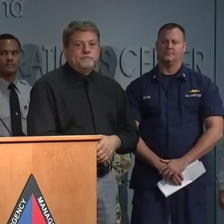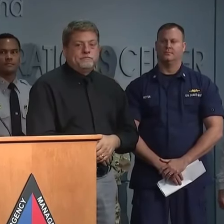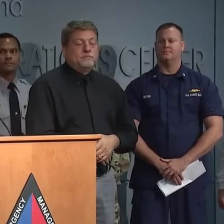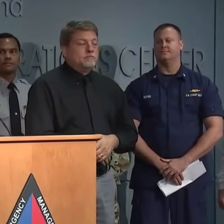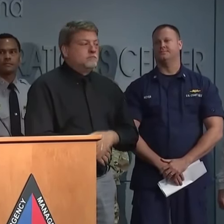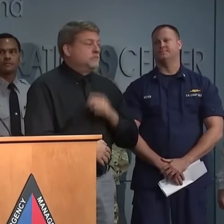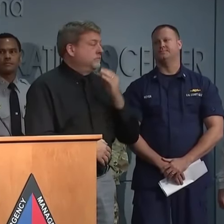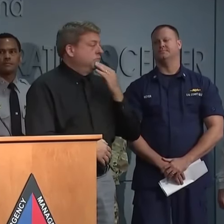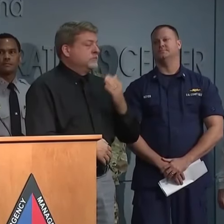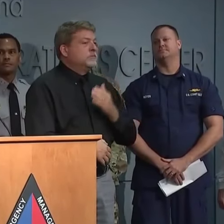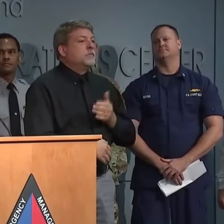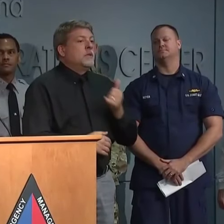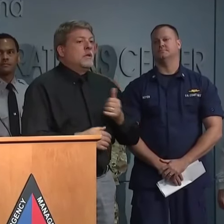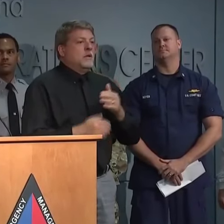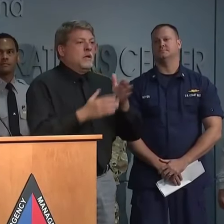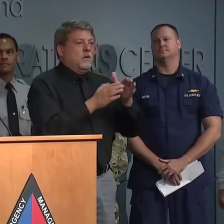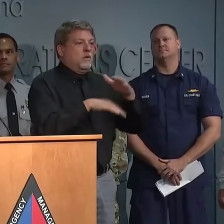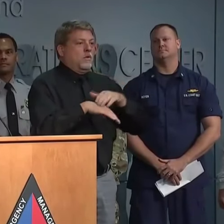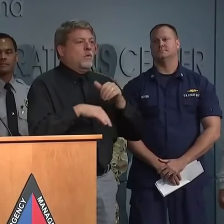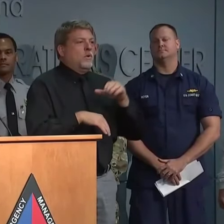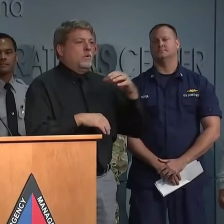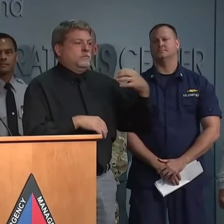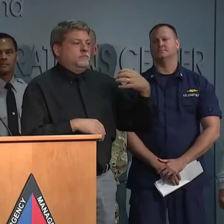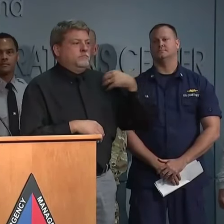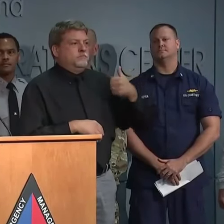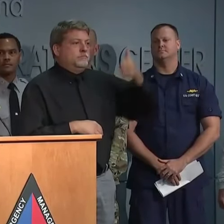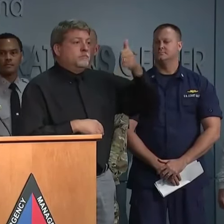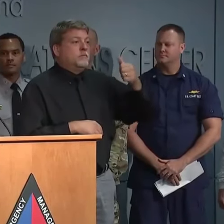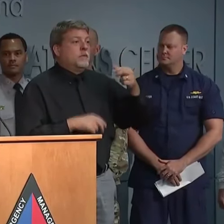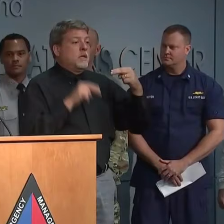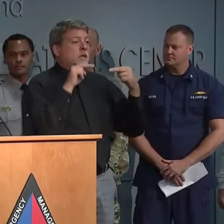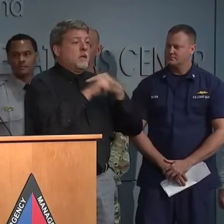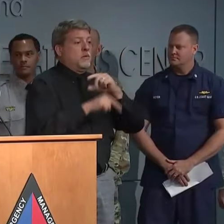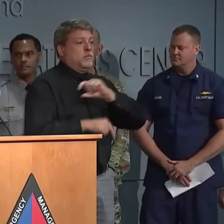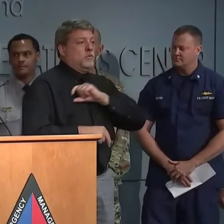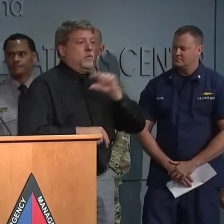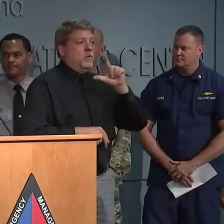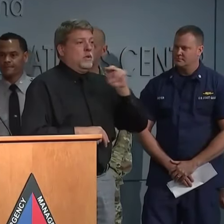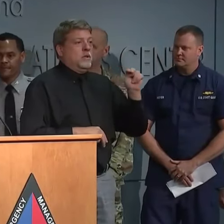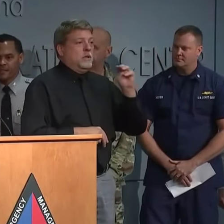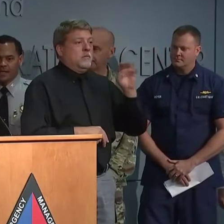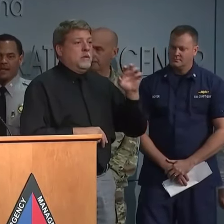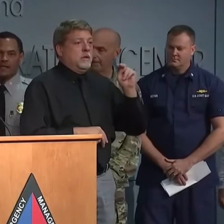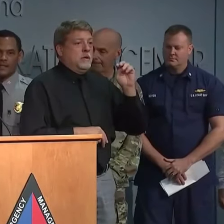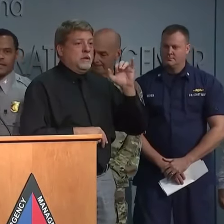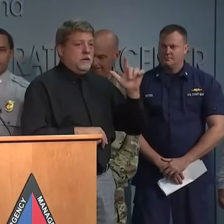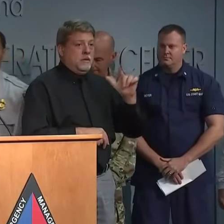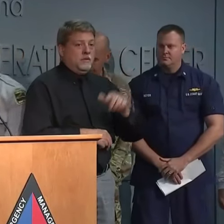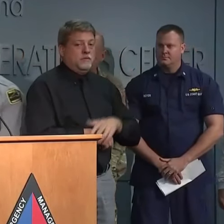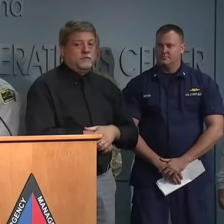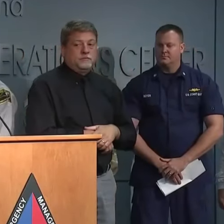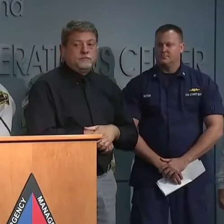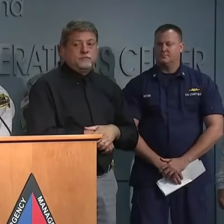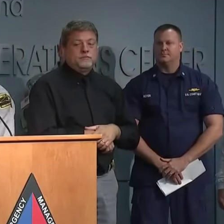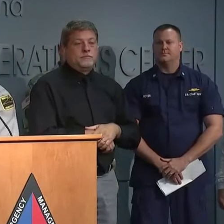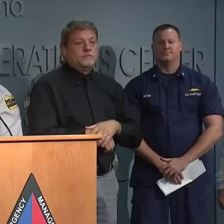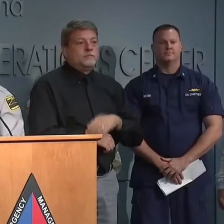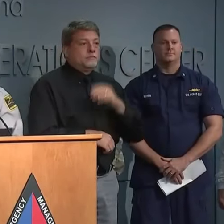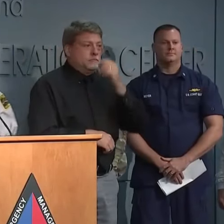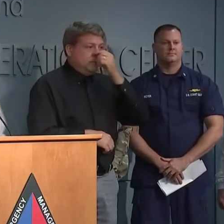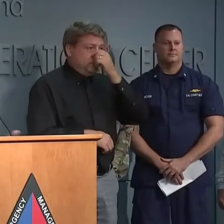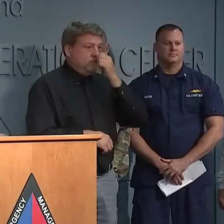Thank you, General. We'll now recognize the commander of the North Carolina Highway Patrol, Colonel Glenn McNeil. Thank you, Governor. Good morning.